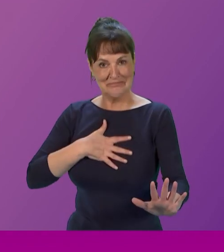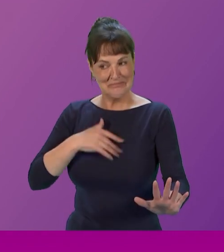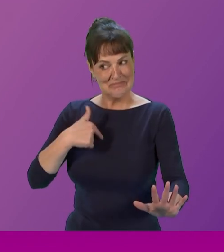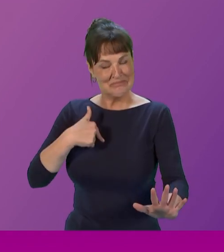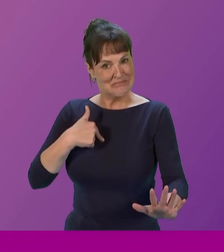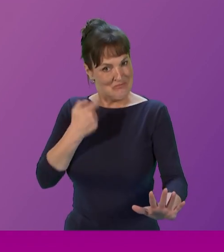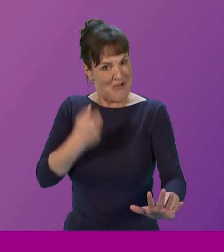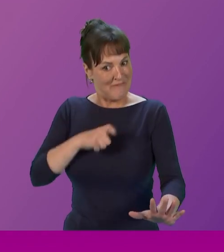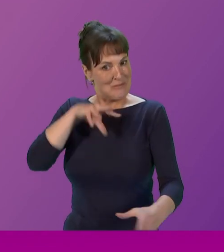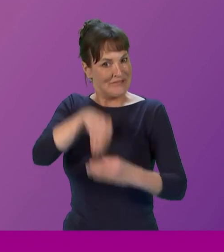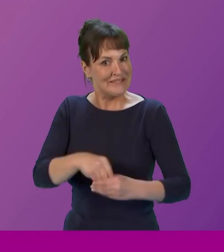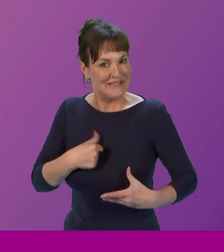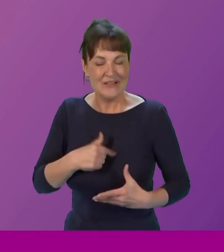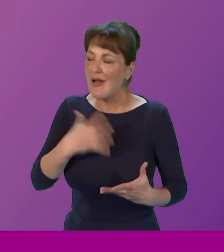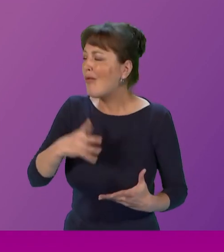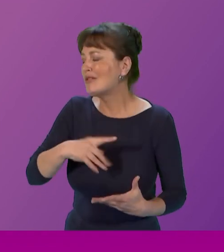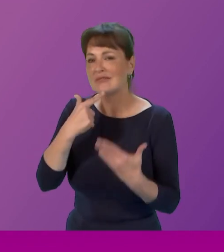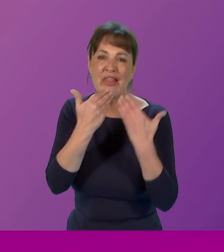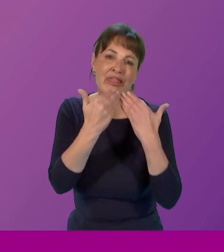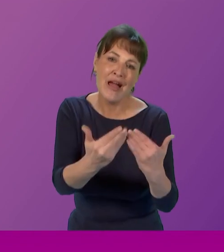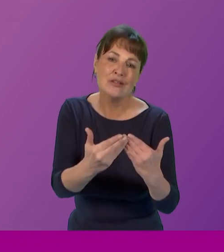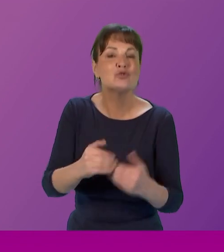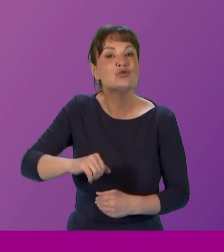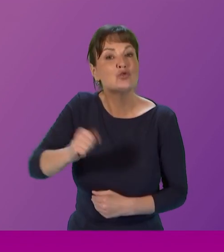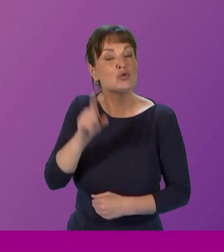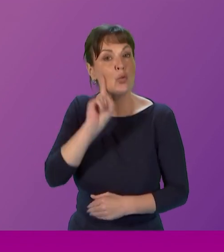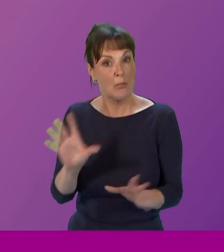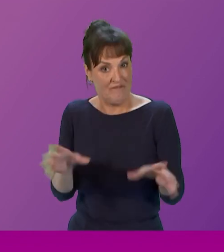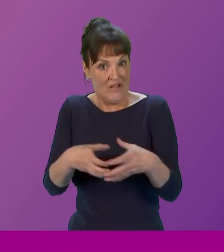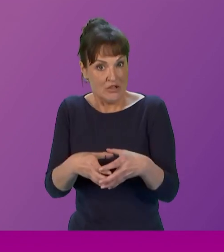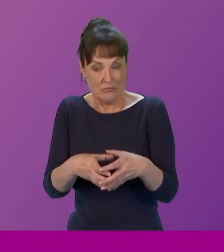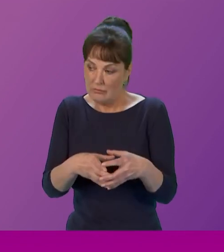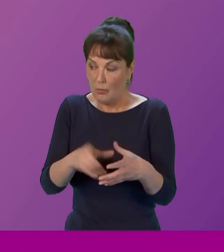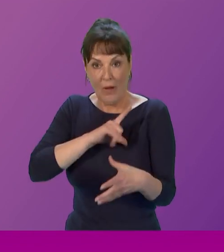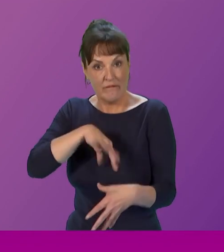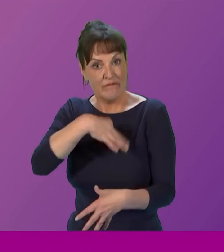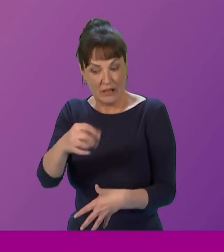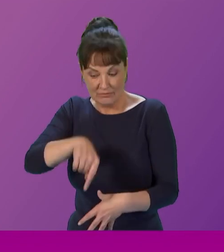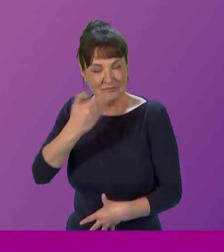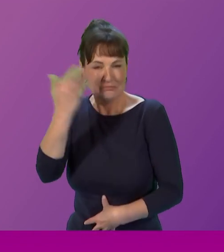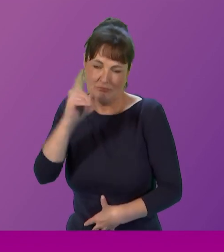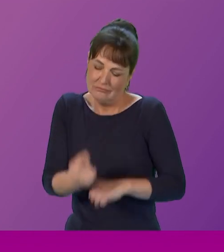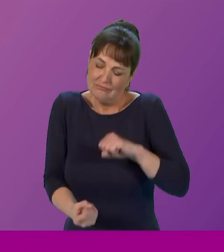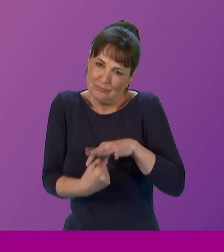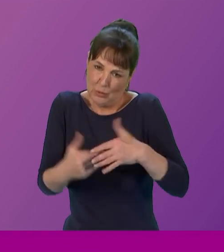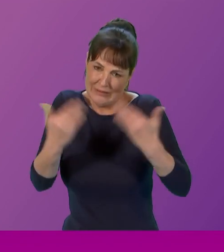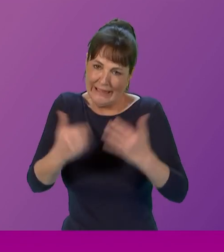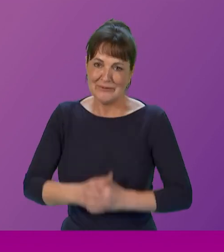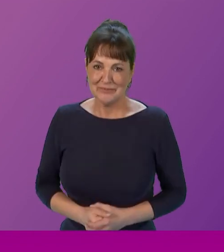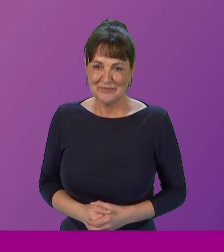organizers in particular to colleagues at the Scottish Women's Convention for inviting me to speak at this important occasion